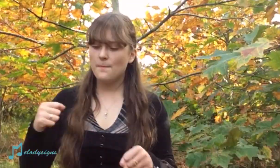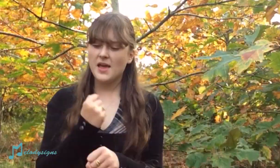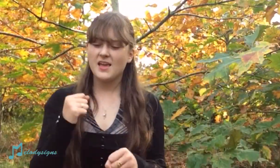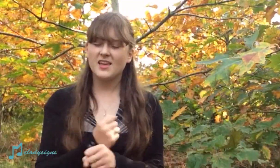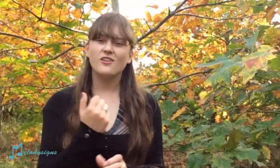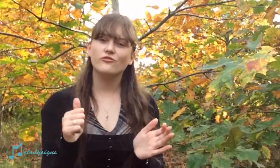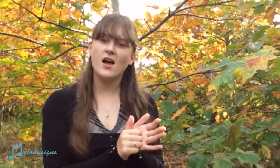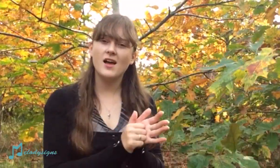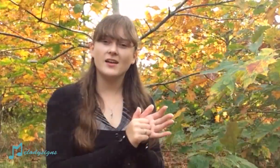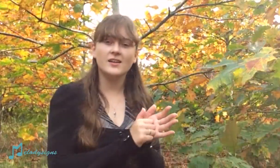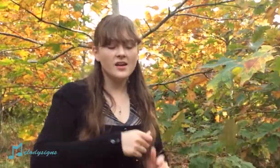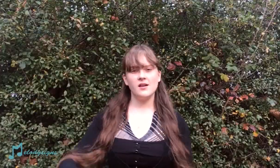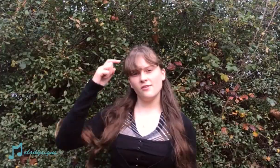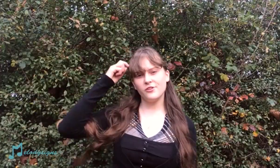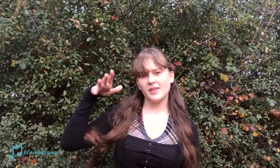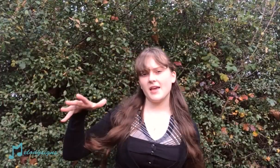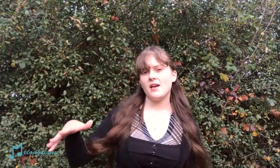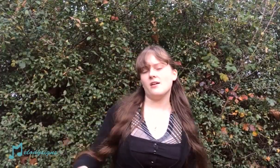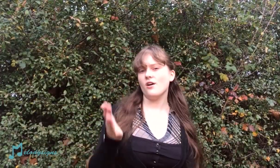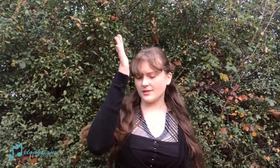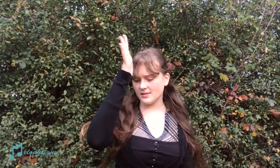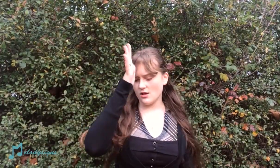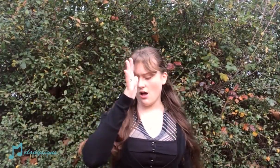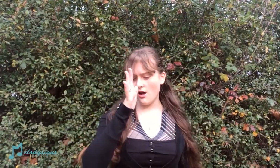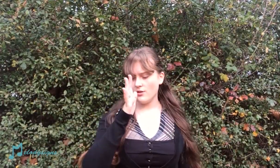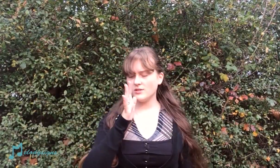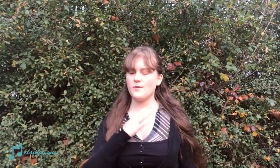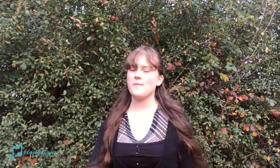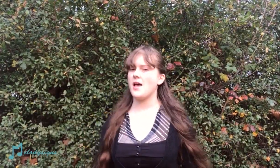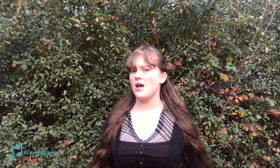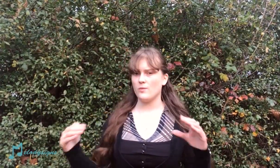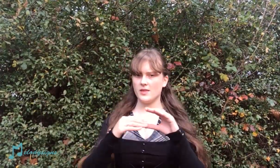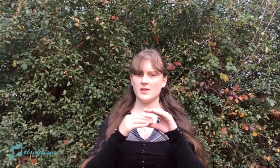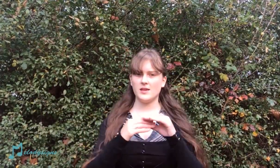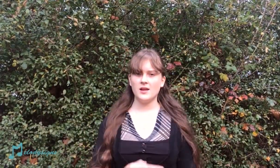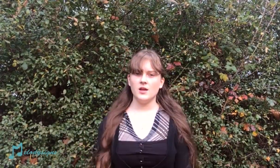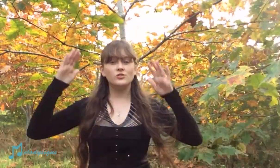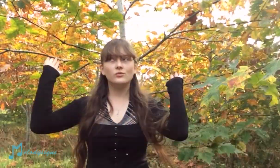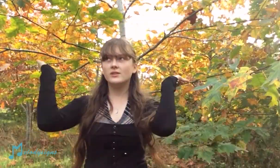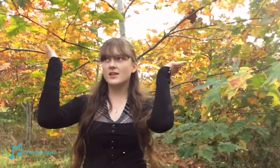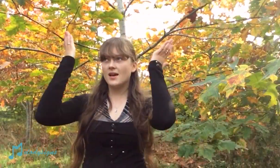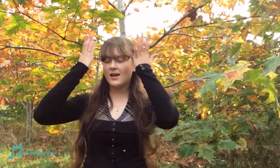make it right Forget all the sorrows you've ever been Tonight,